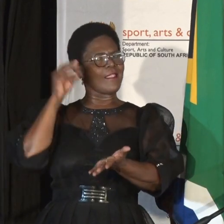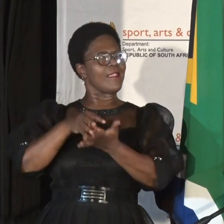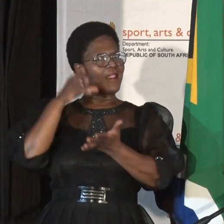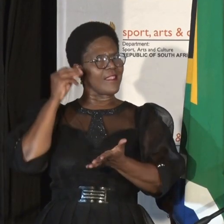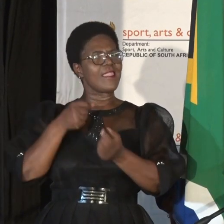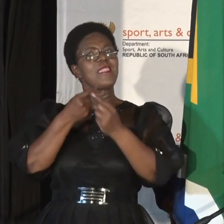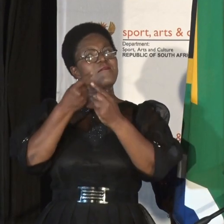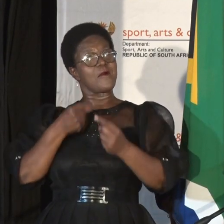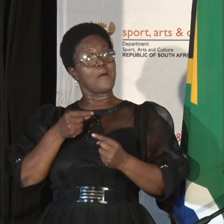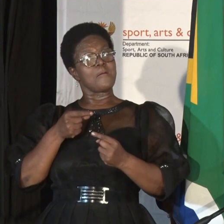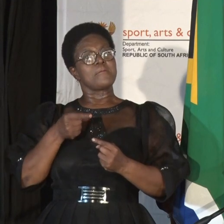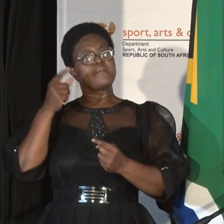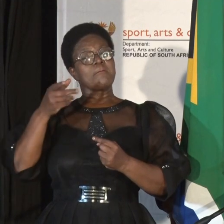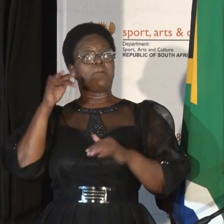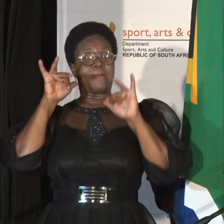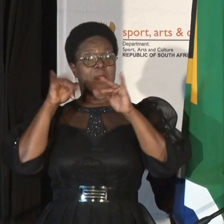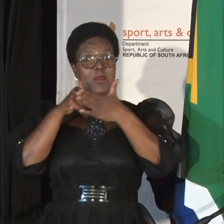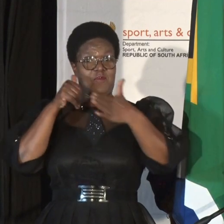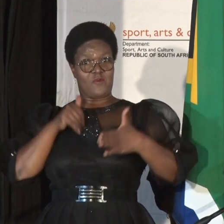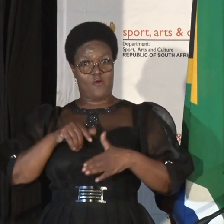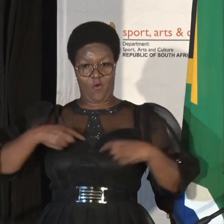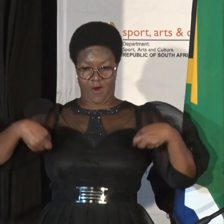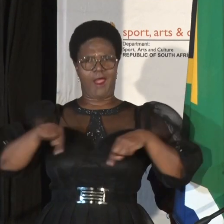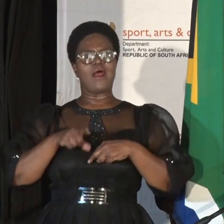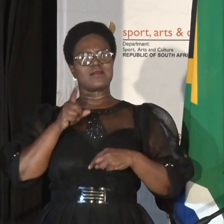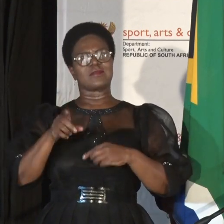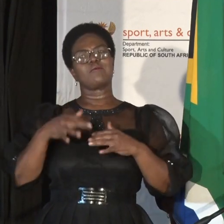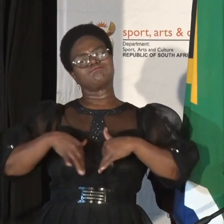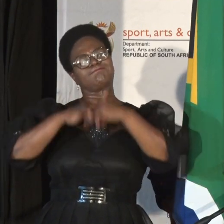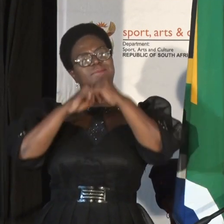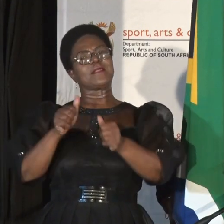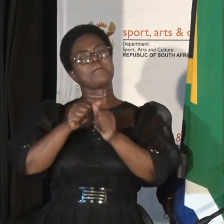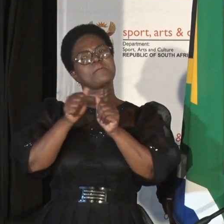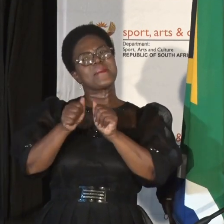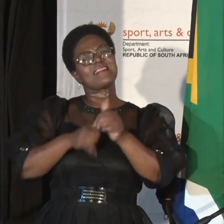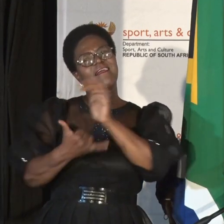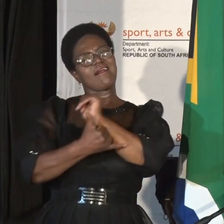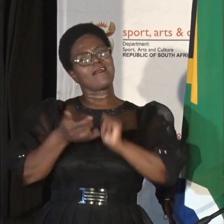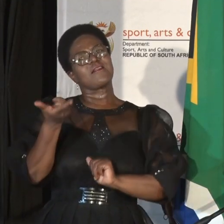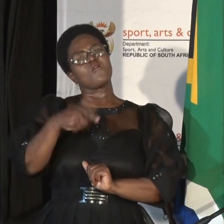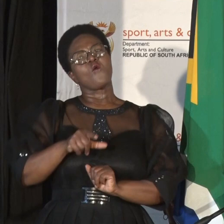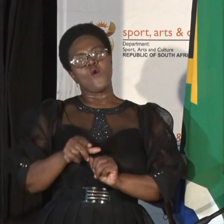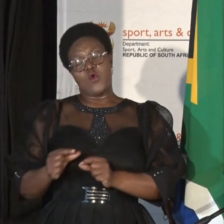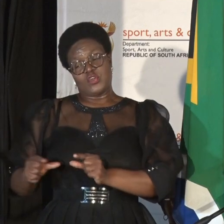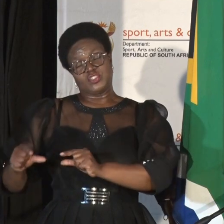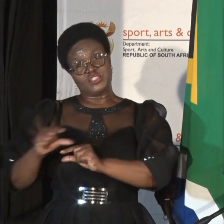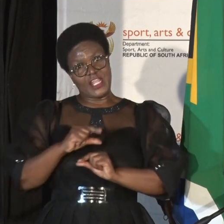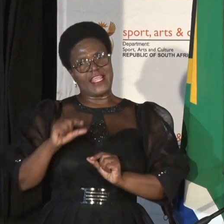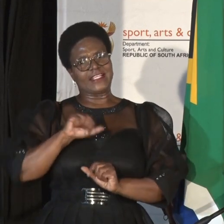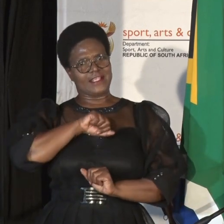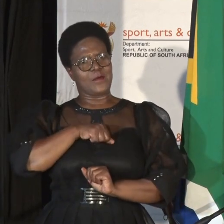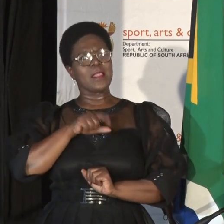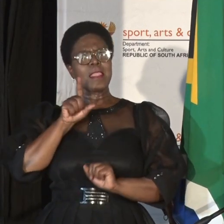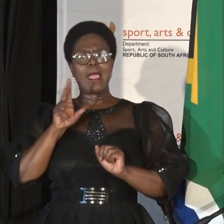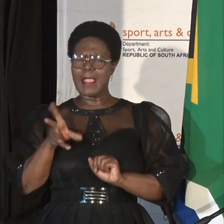for us to proceed and build a better country for our generation and accept that